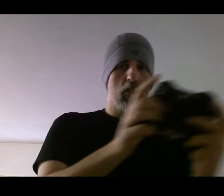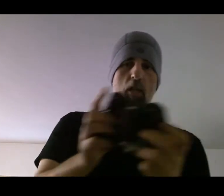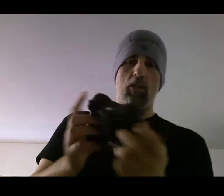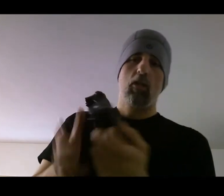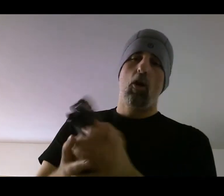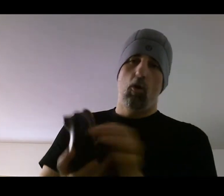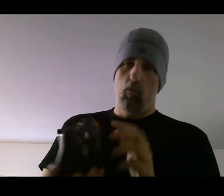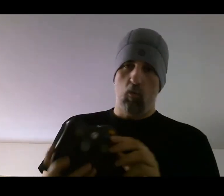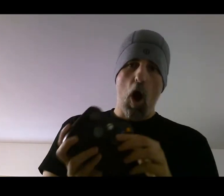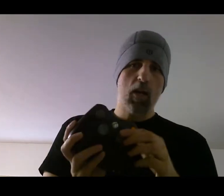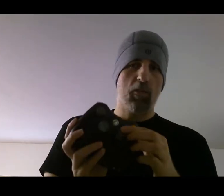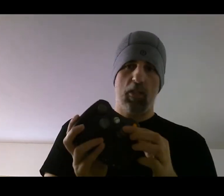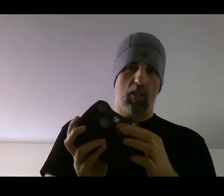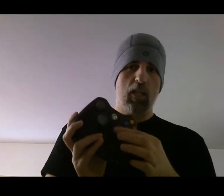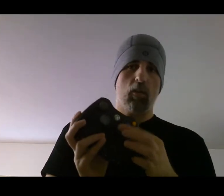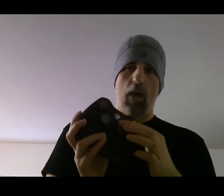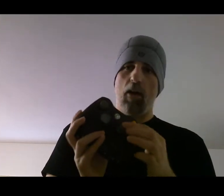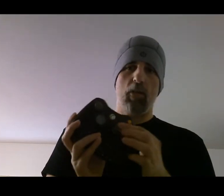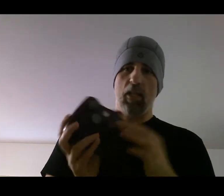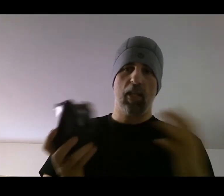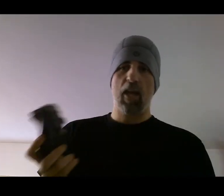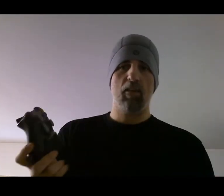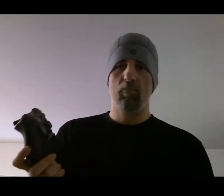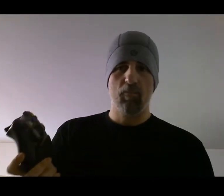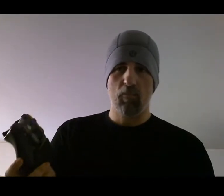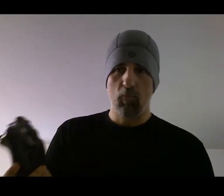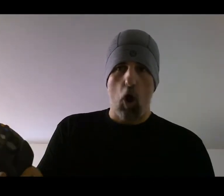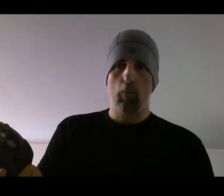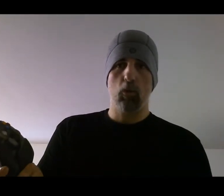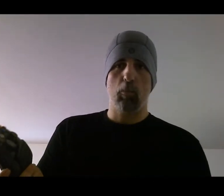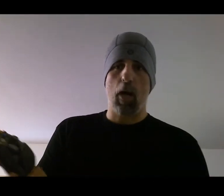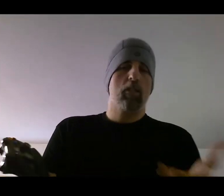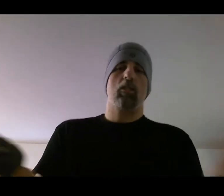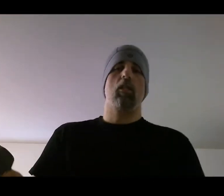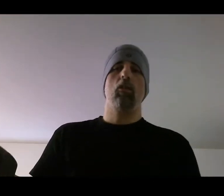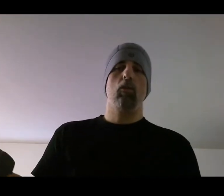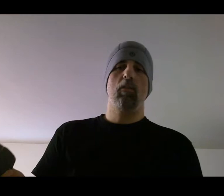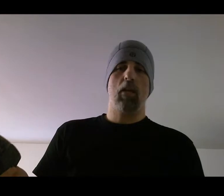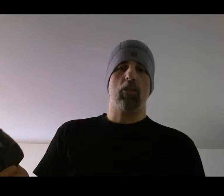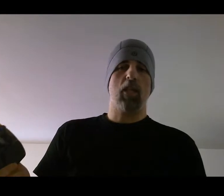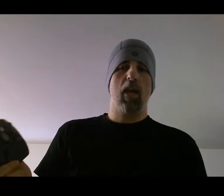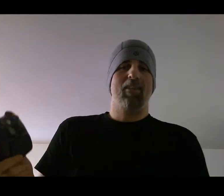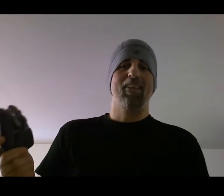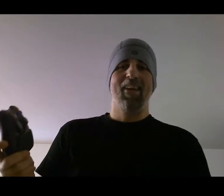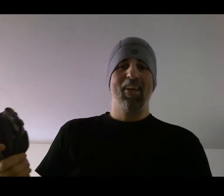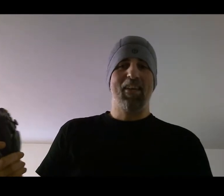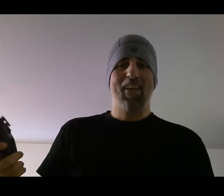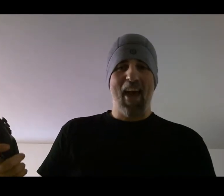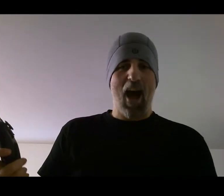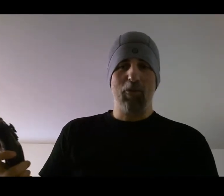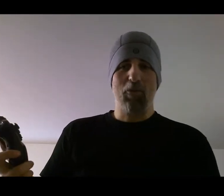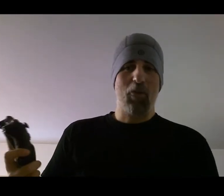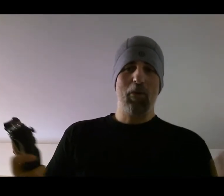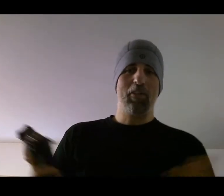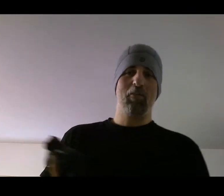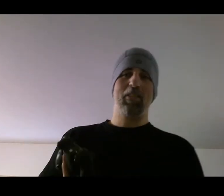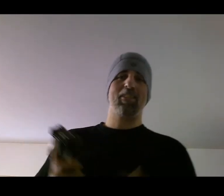just rock the stick around and get combos and punches that you don't even understand how you're throwing them. It's just,